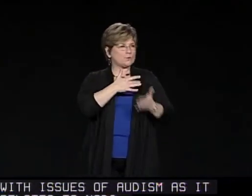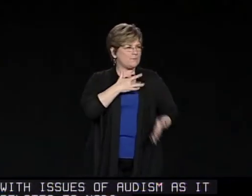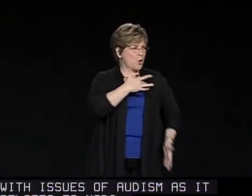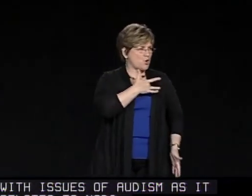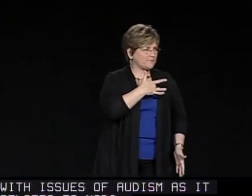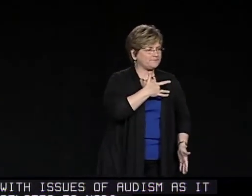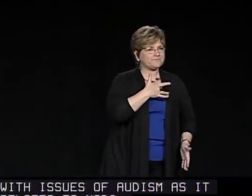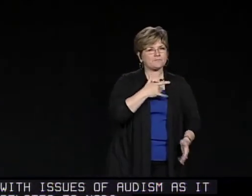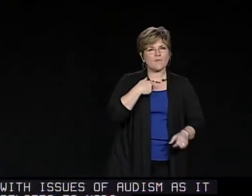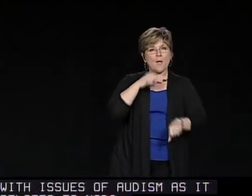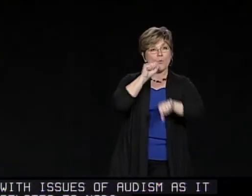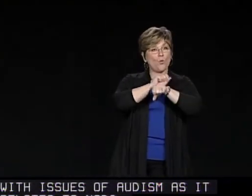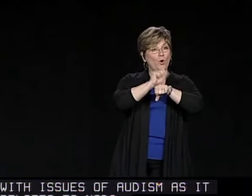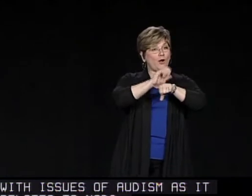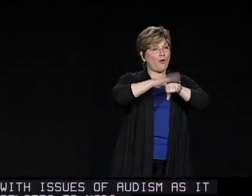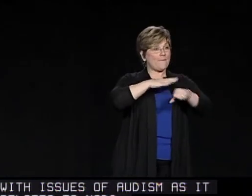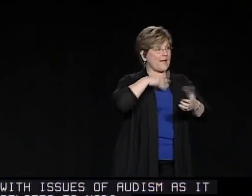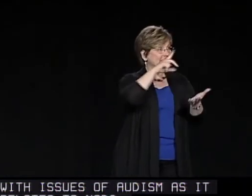And that topic is very close to my heart.